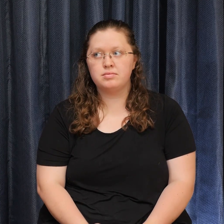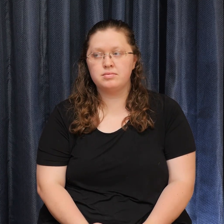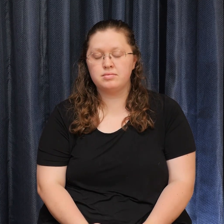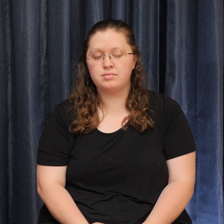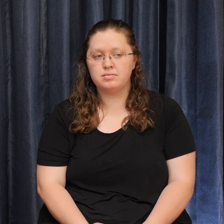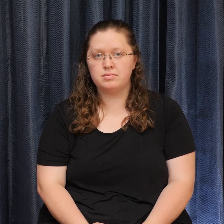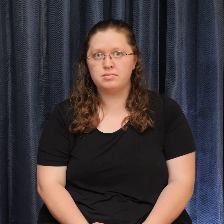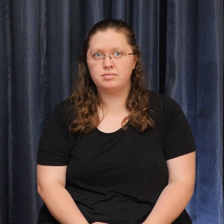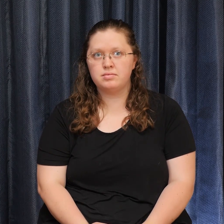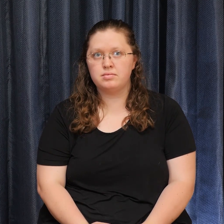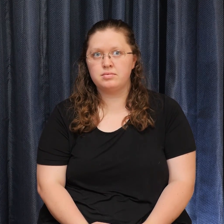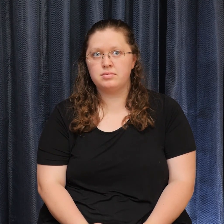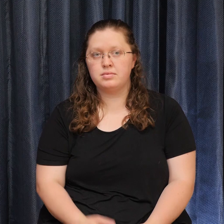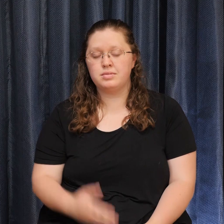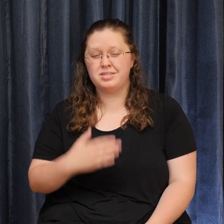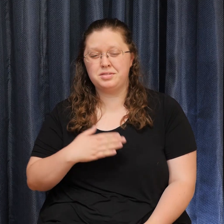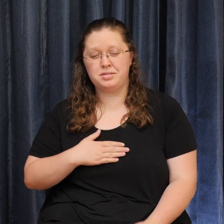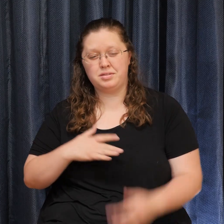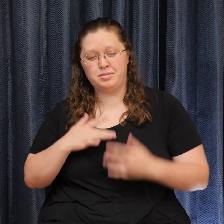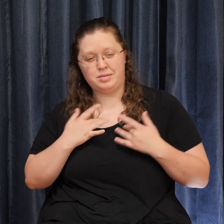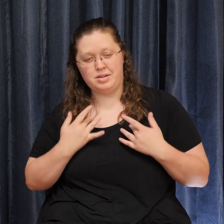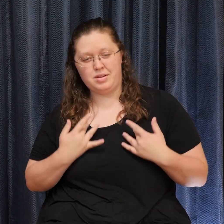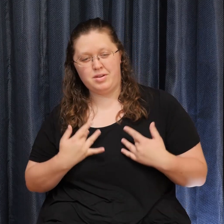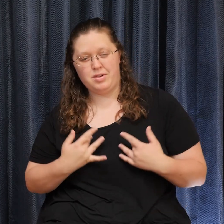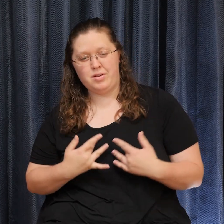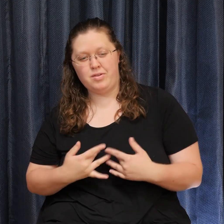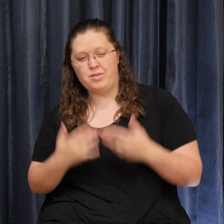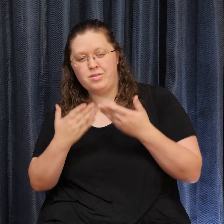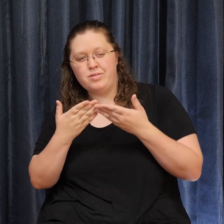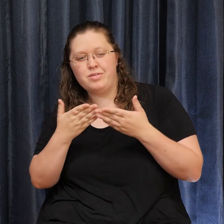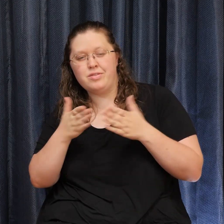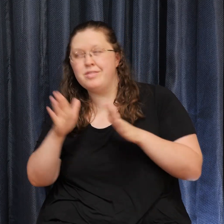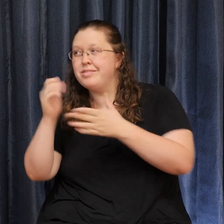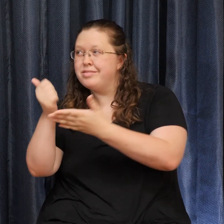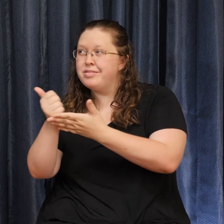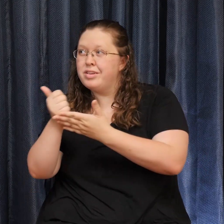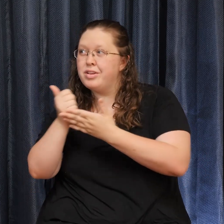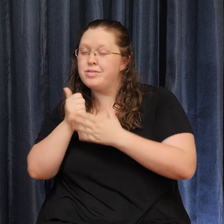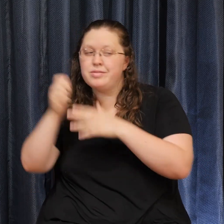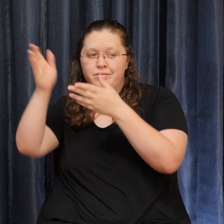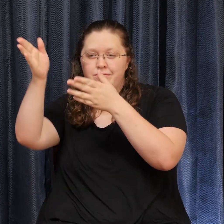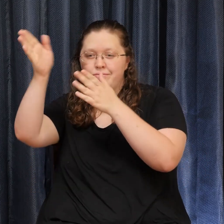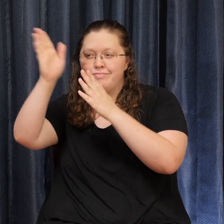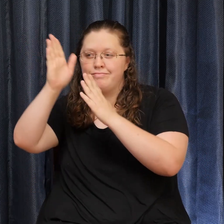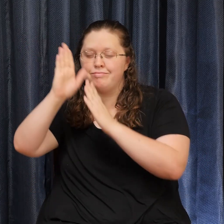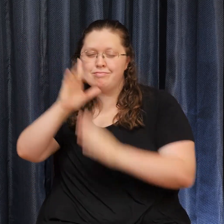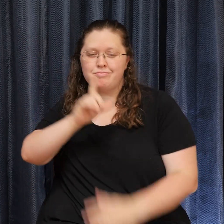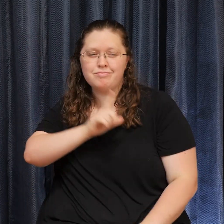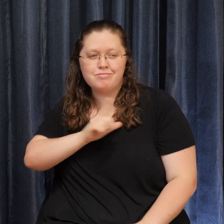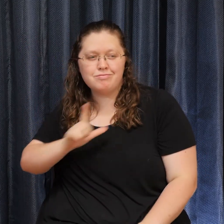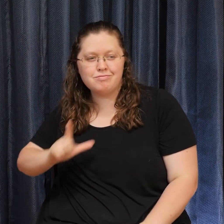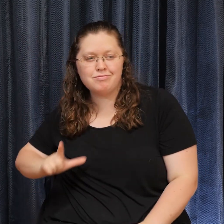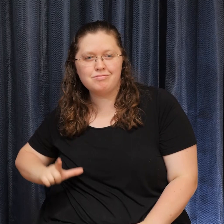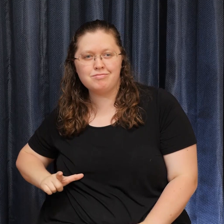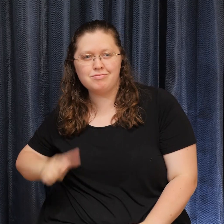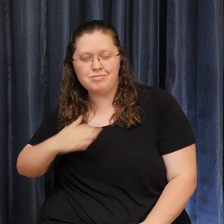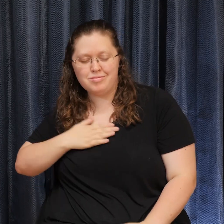Open the eyes of my heart, Lord, open the eyes of my heart.